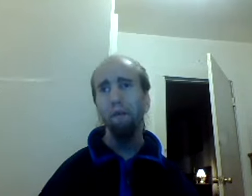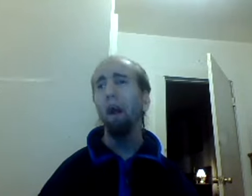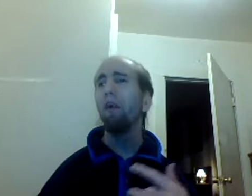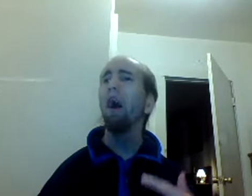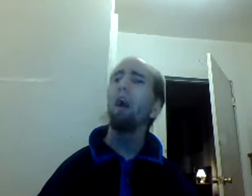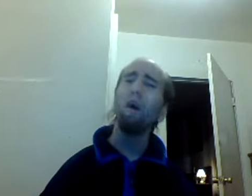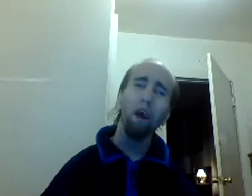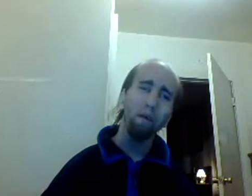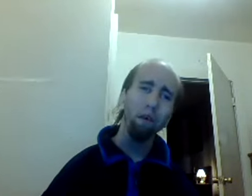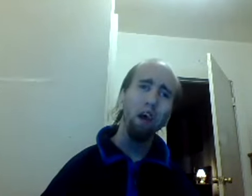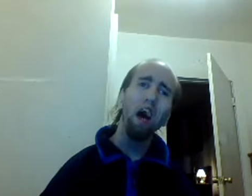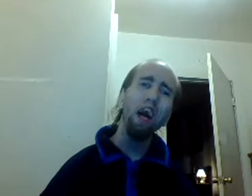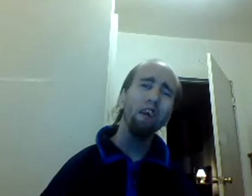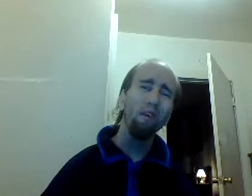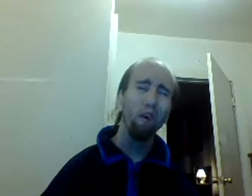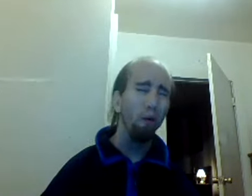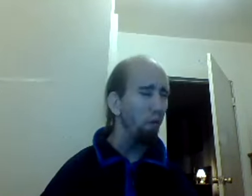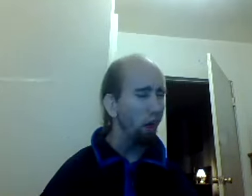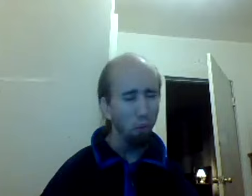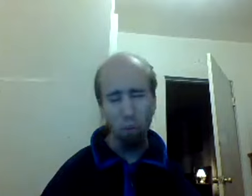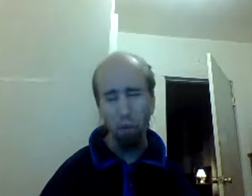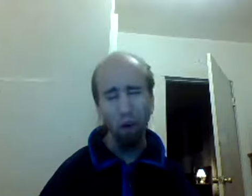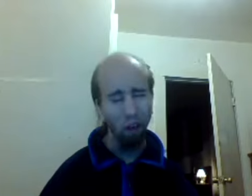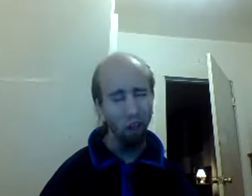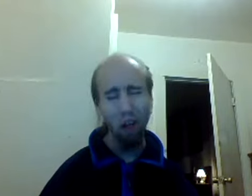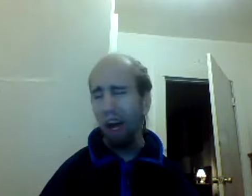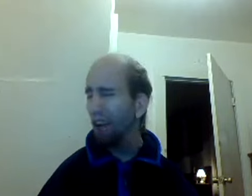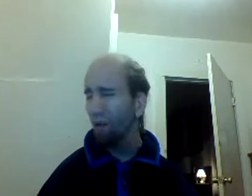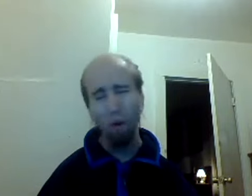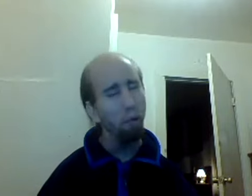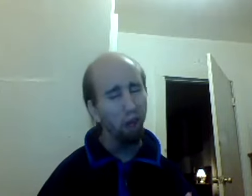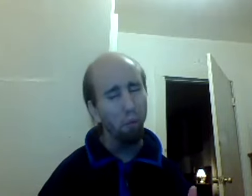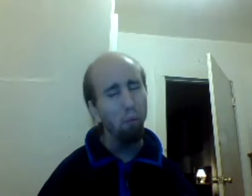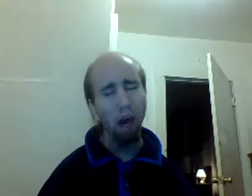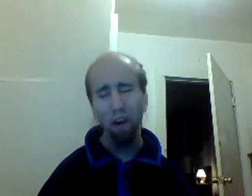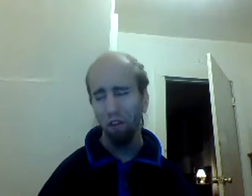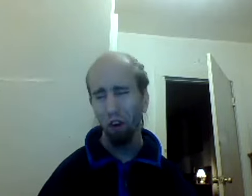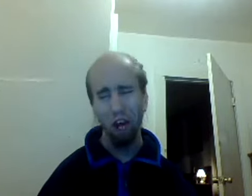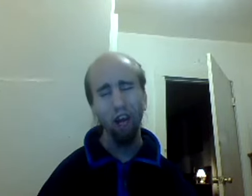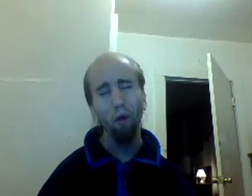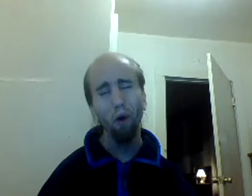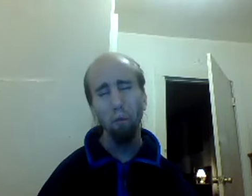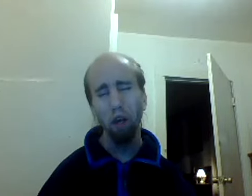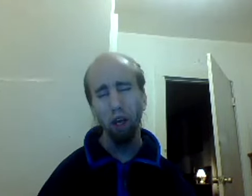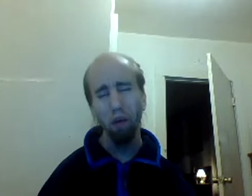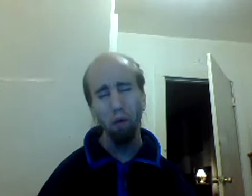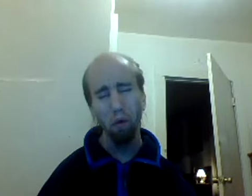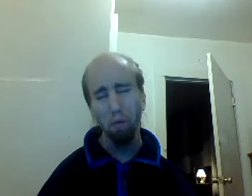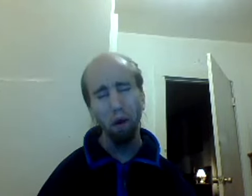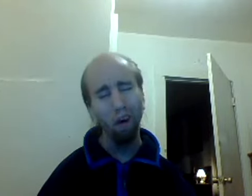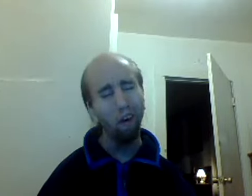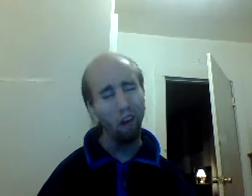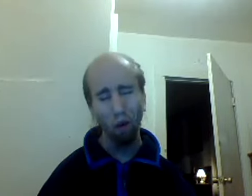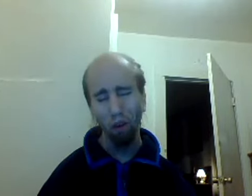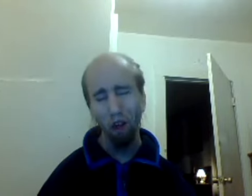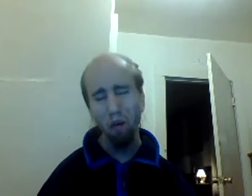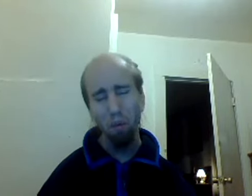my entire life I grew up being bullied I grew up being bashed on I grew up being belittled